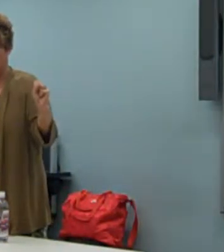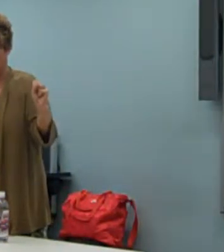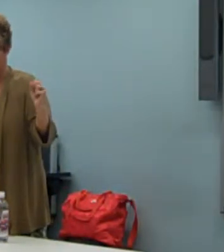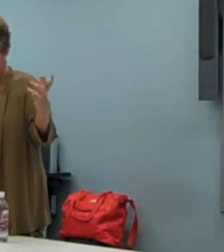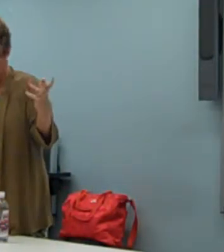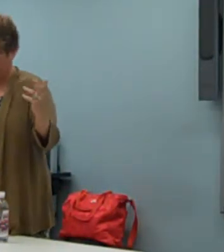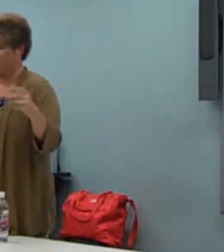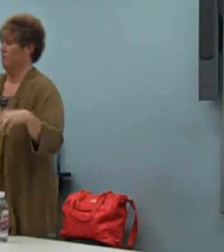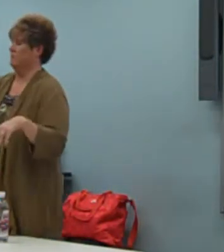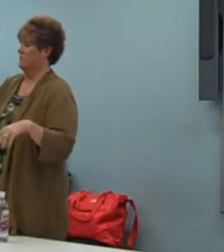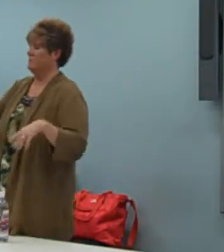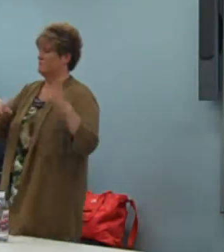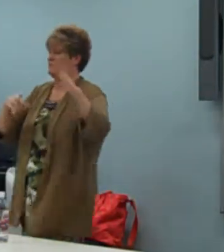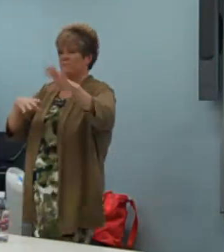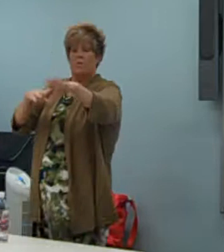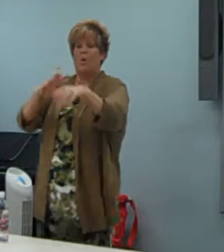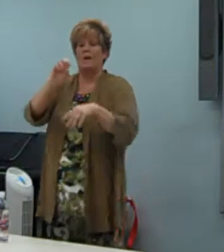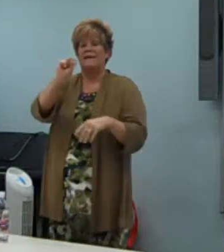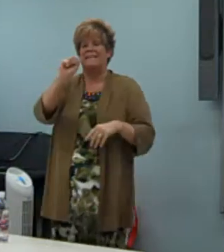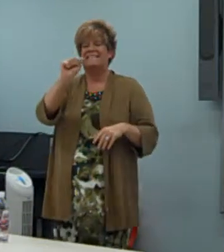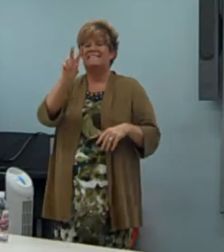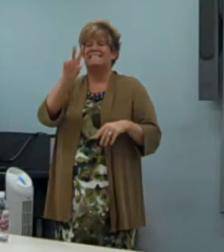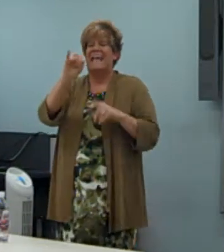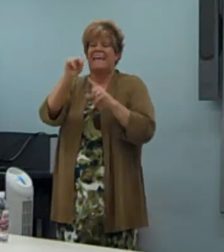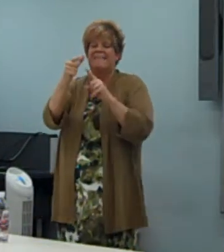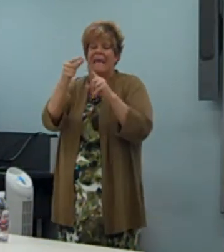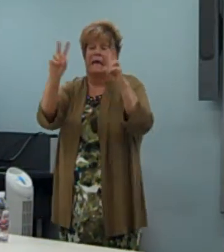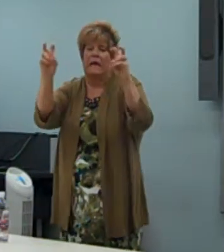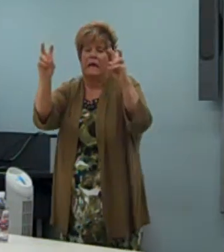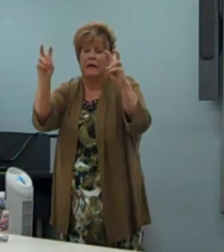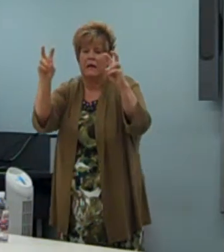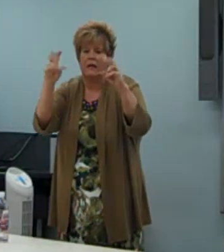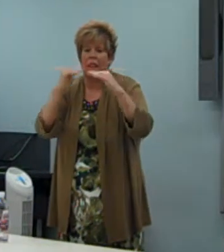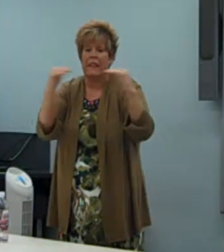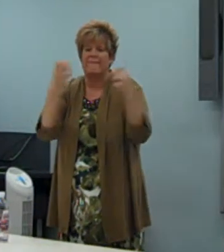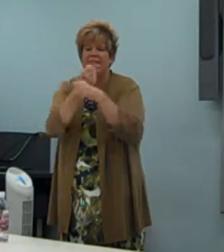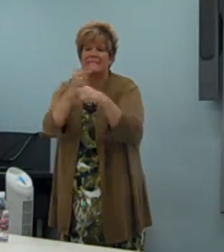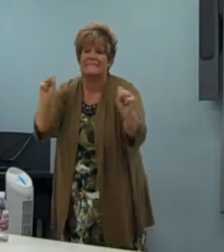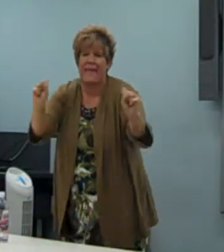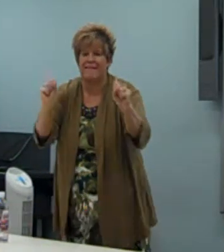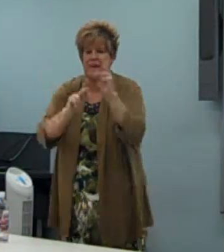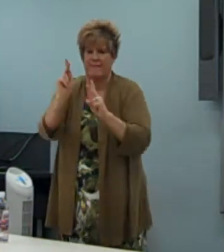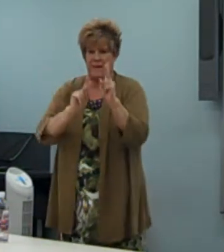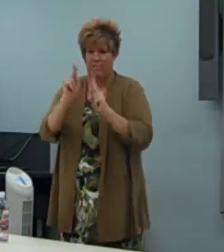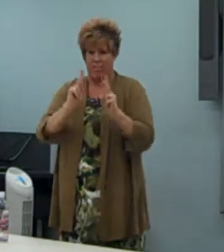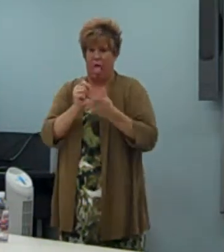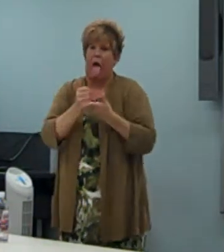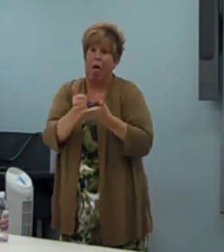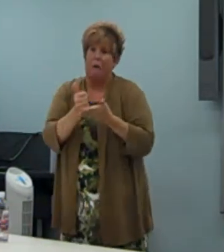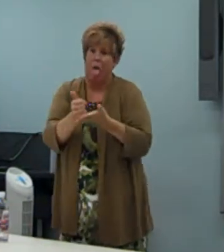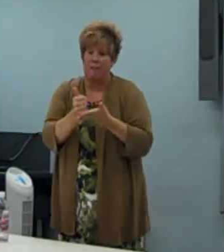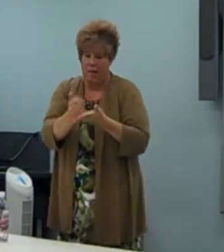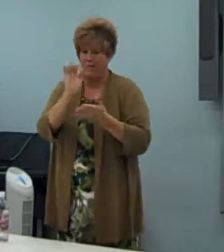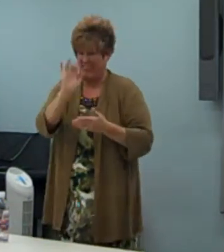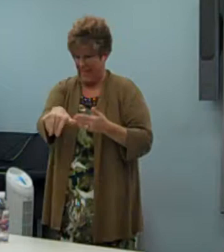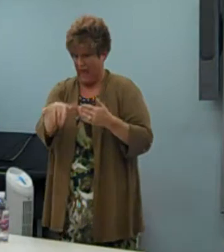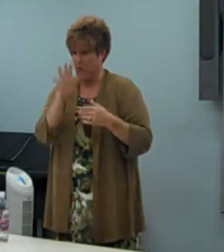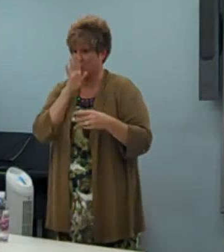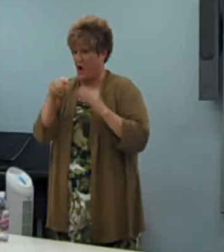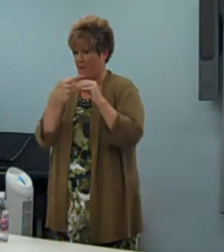The level of saving, saving, the level of saving people, and being